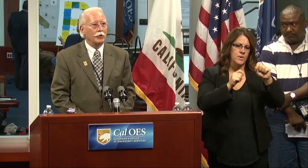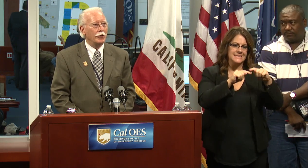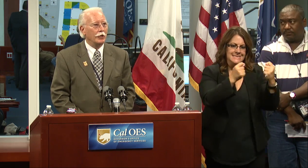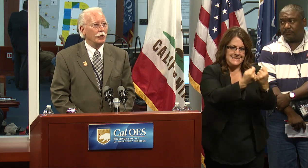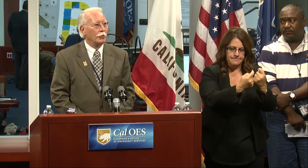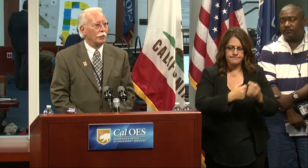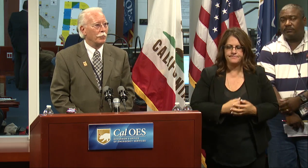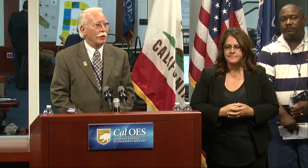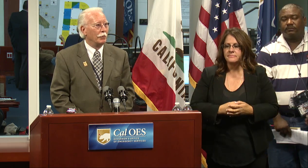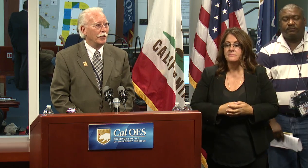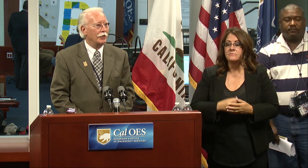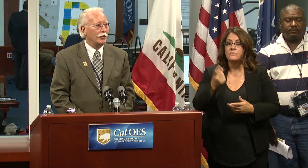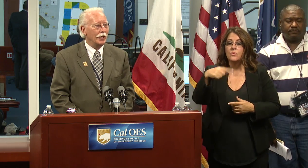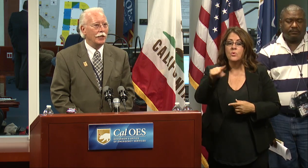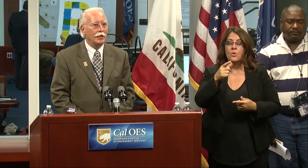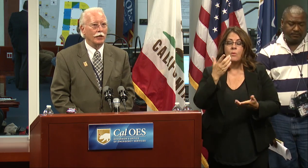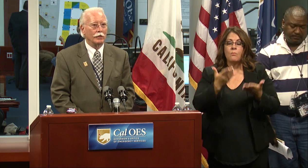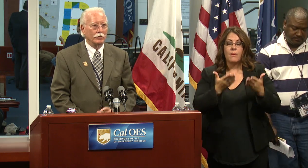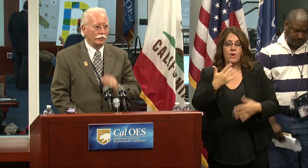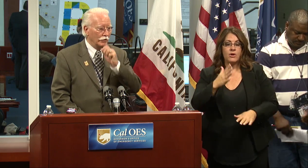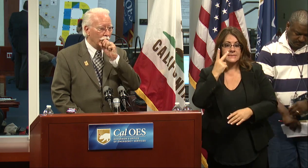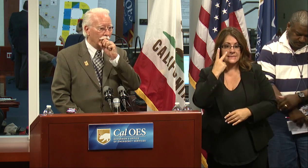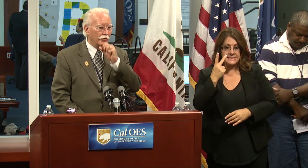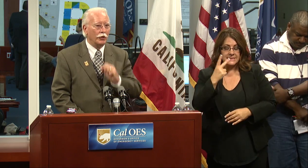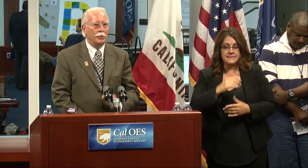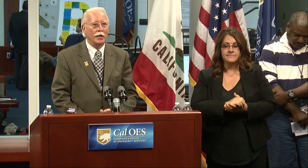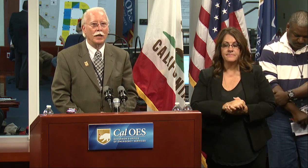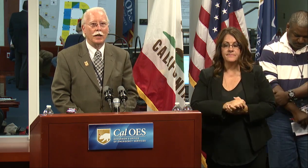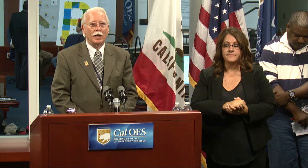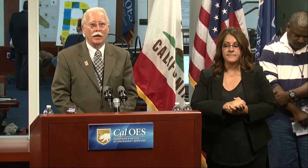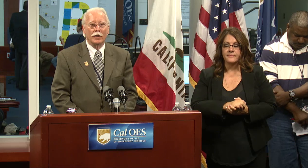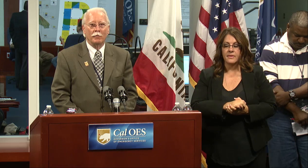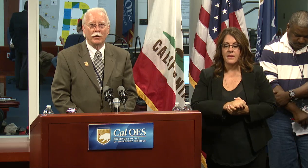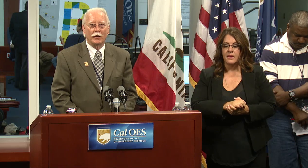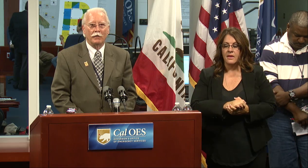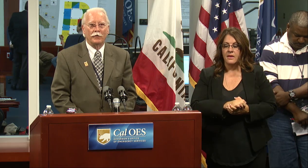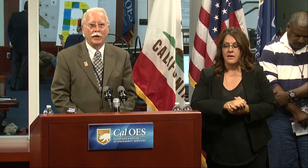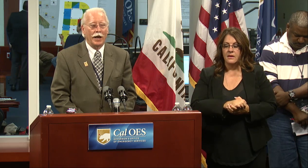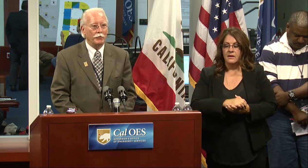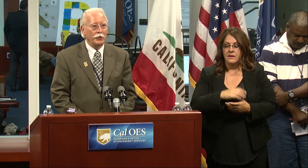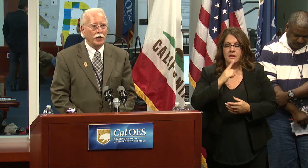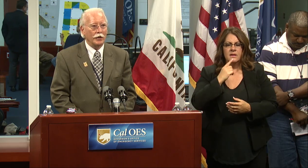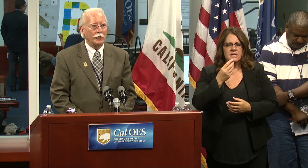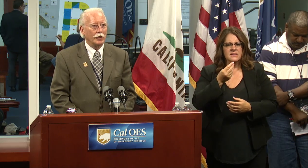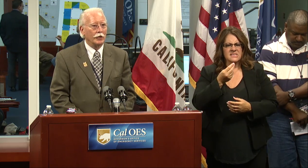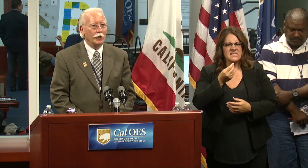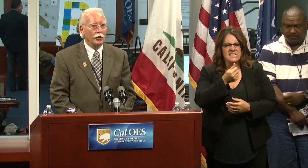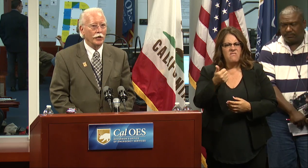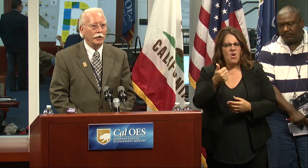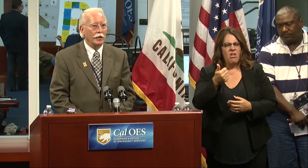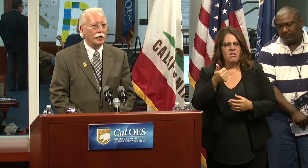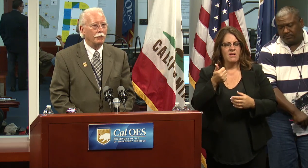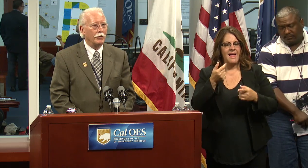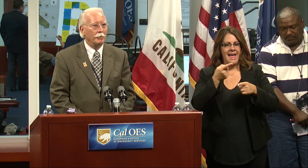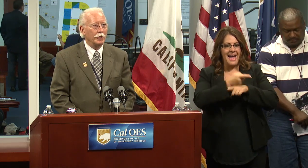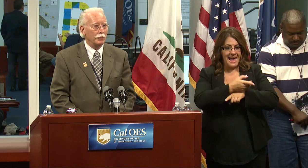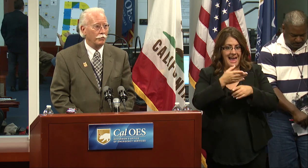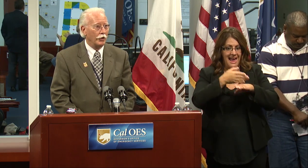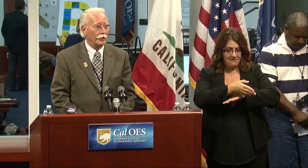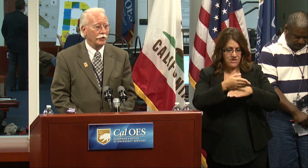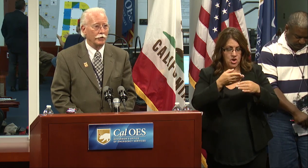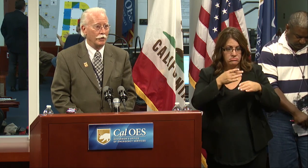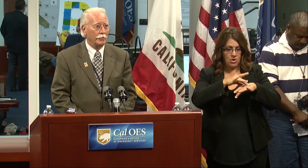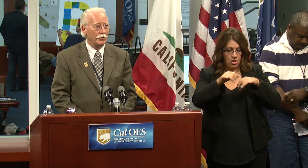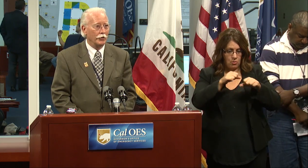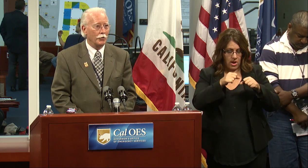As you will probably see, there are a number of aftershocks that are occurring from this